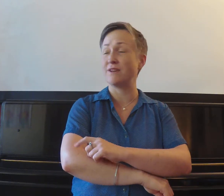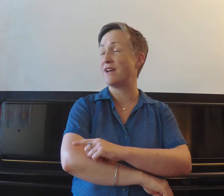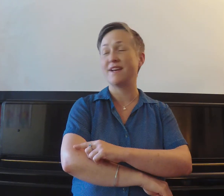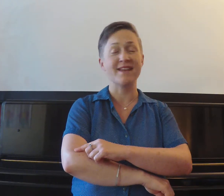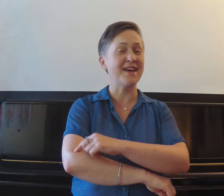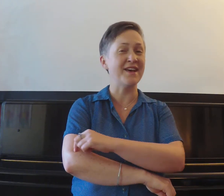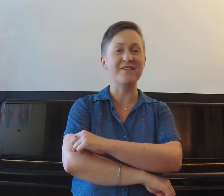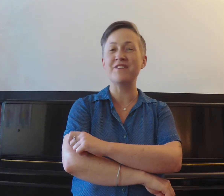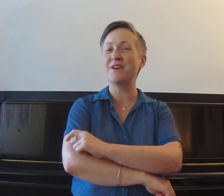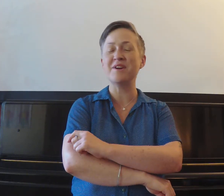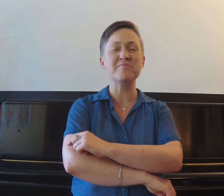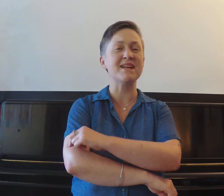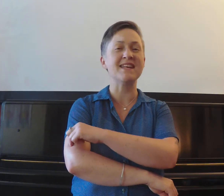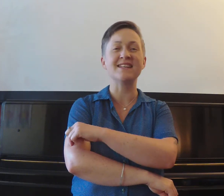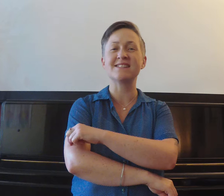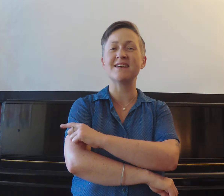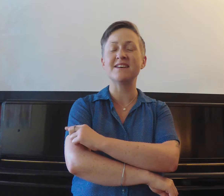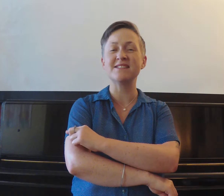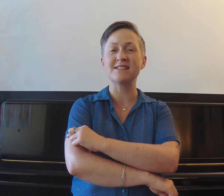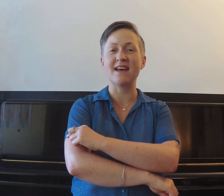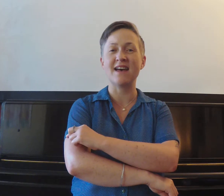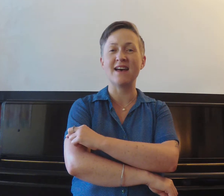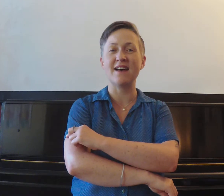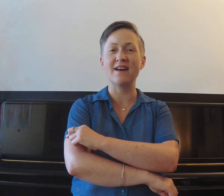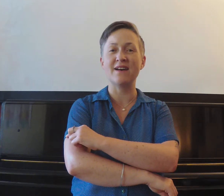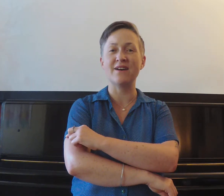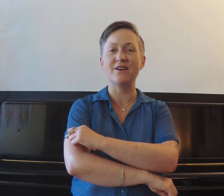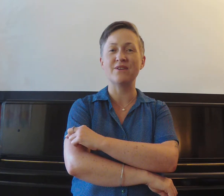never makes a sound